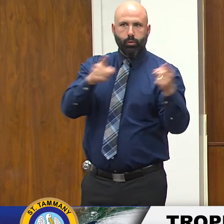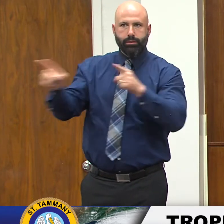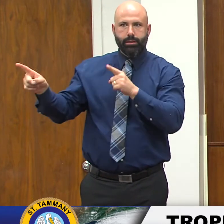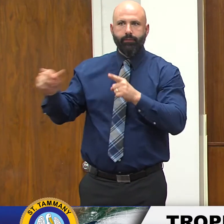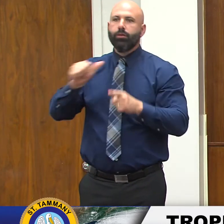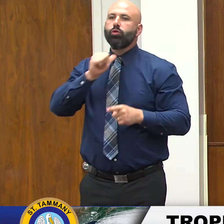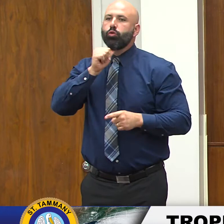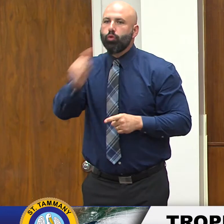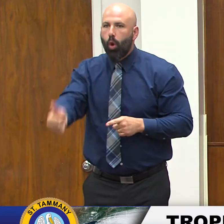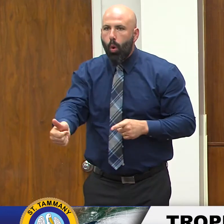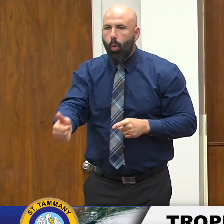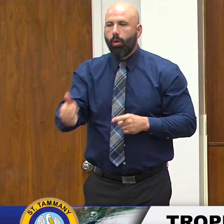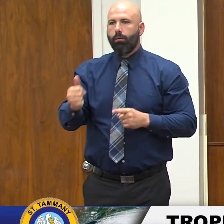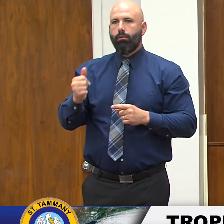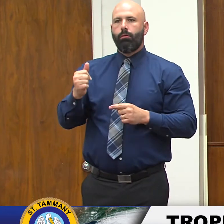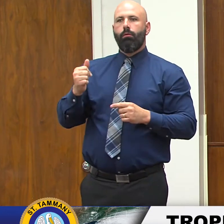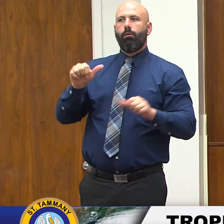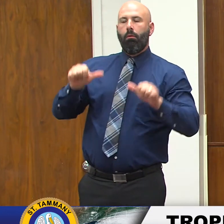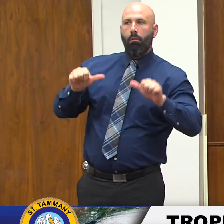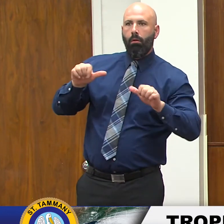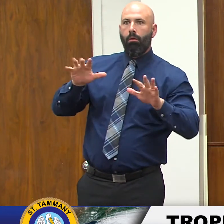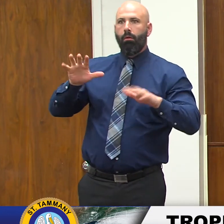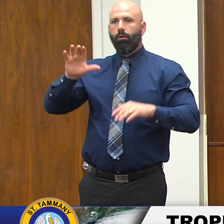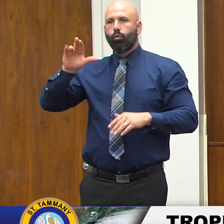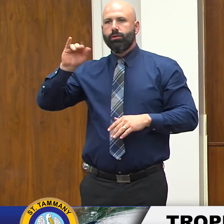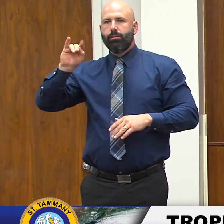goosebumps yeah thank you sir